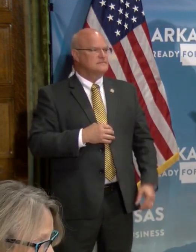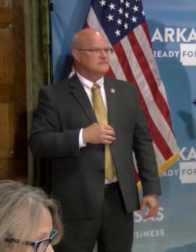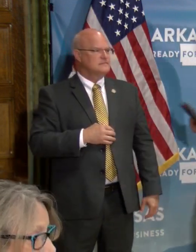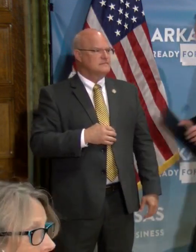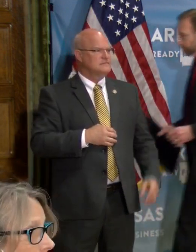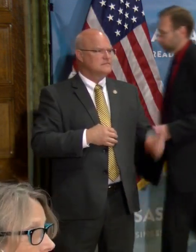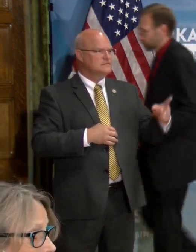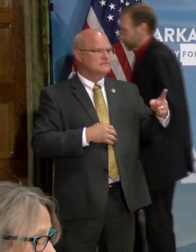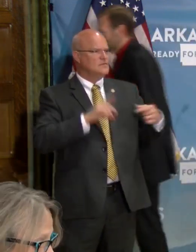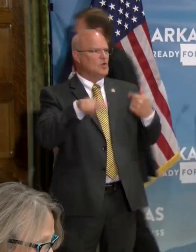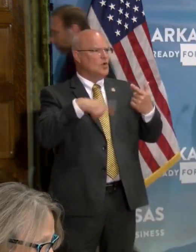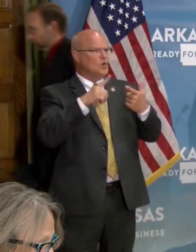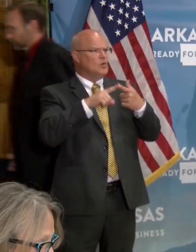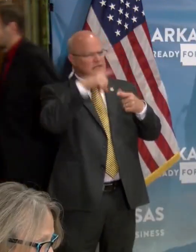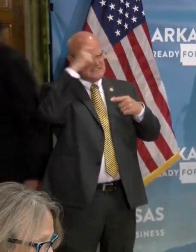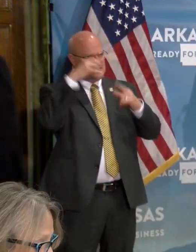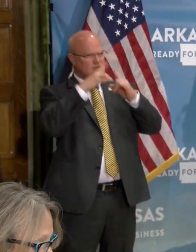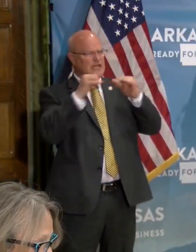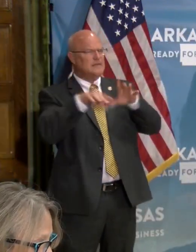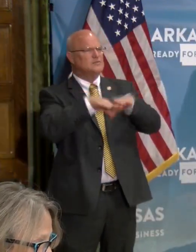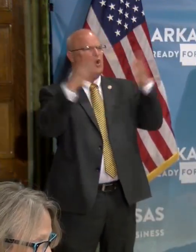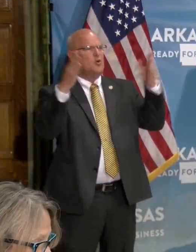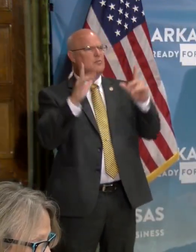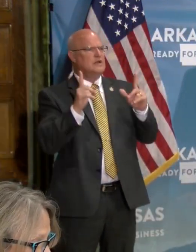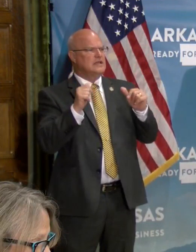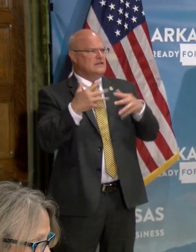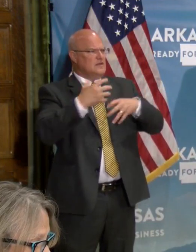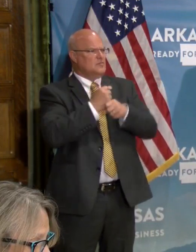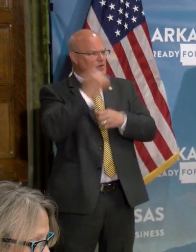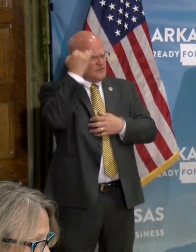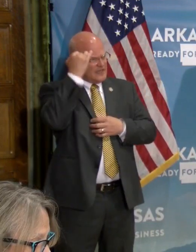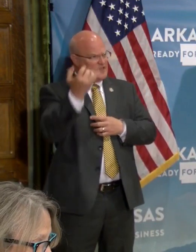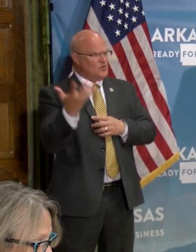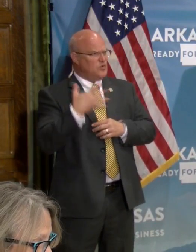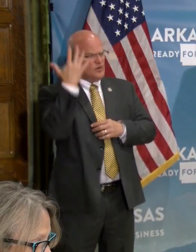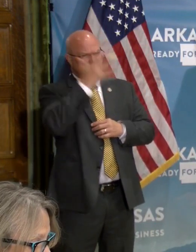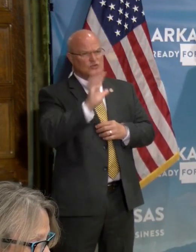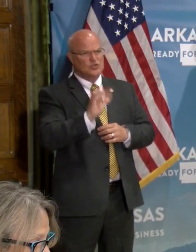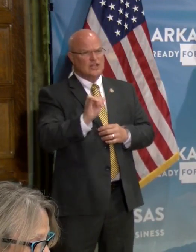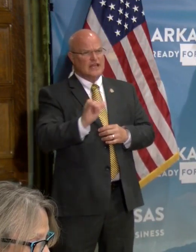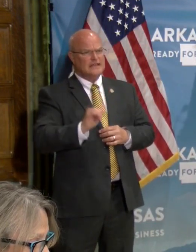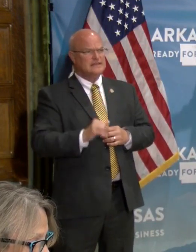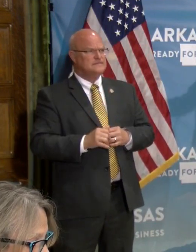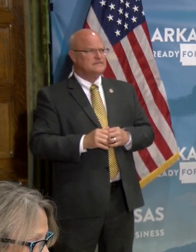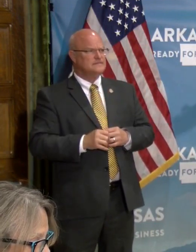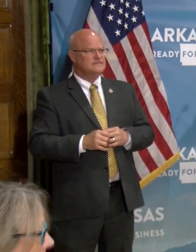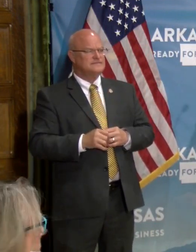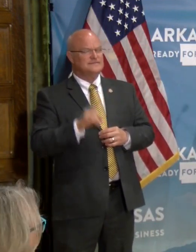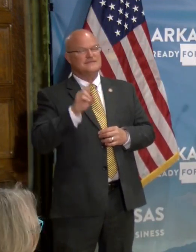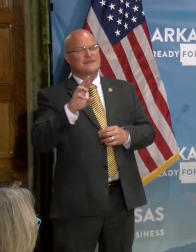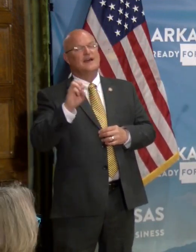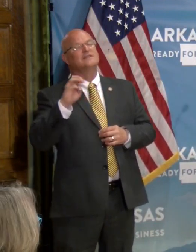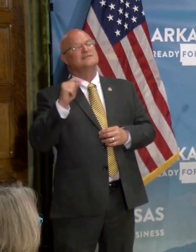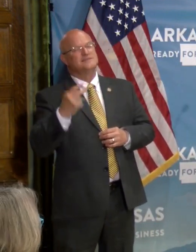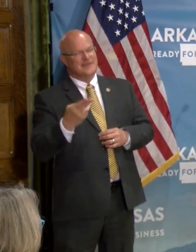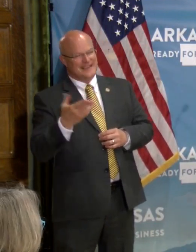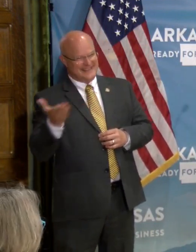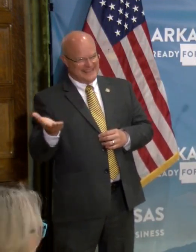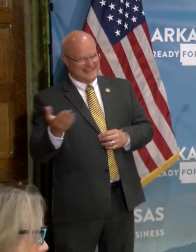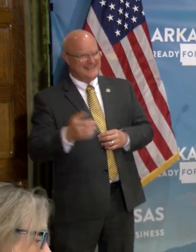When can summer camps open and can you just give us a brief idea of what that will look like? Dr. Smith, why don't you,